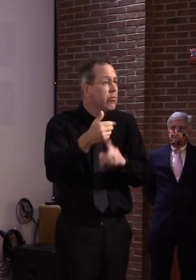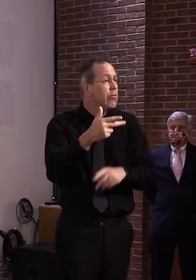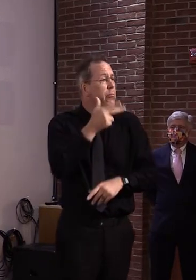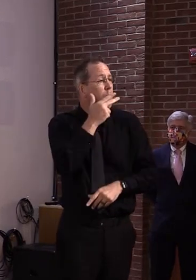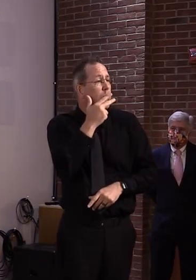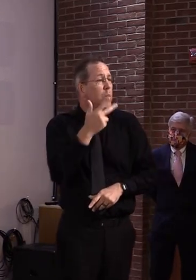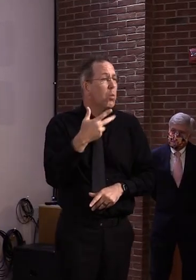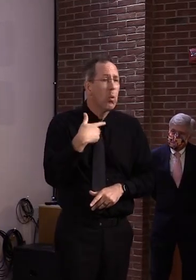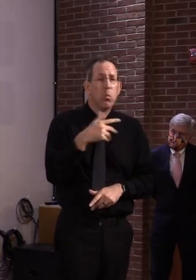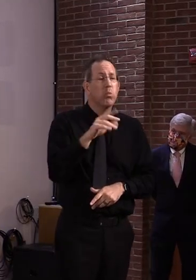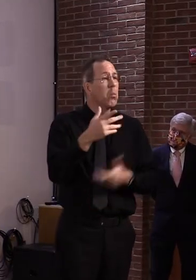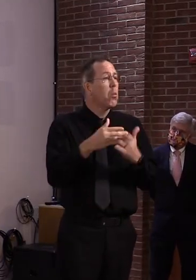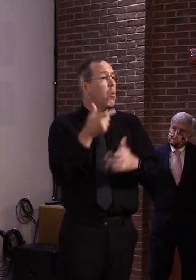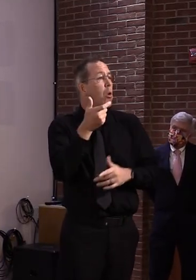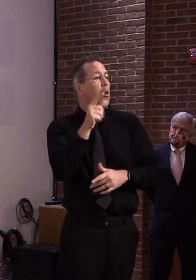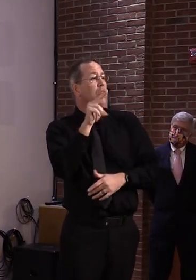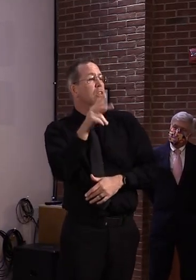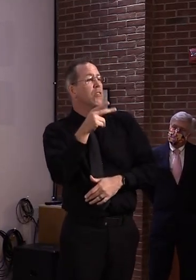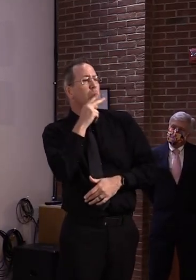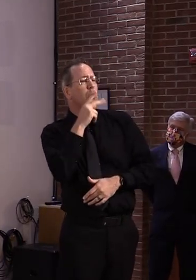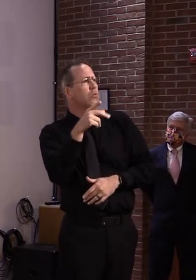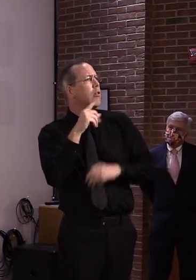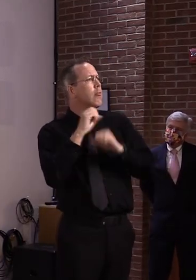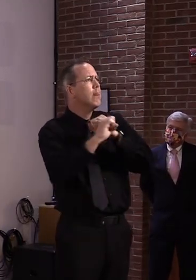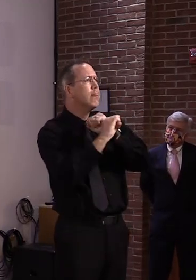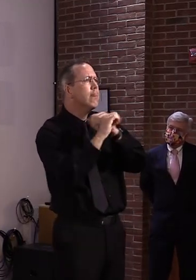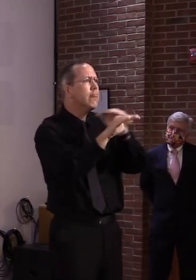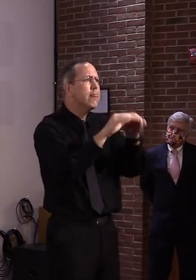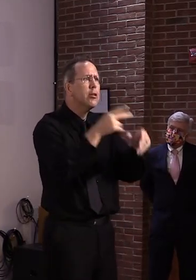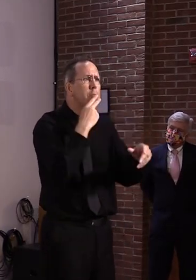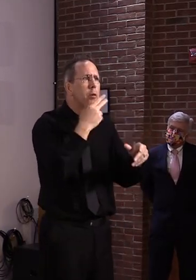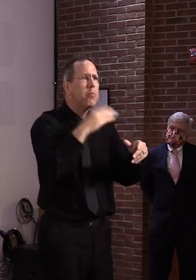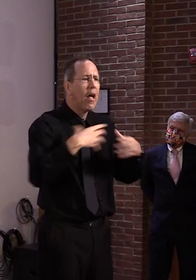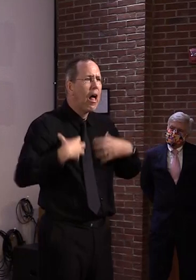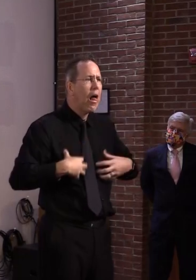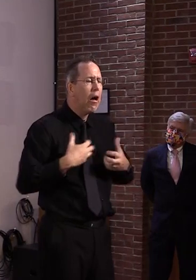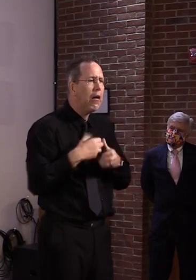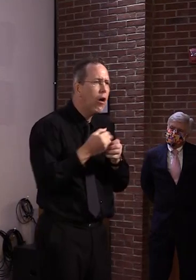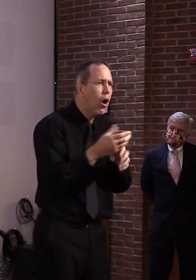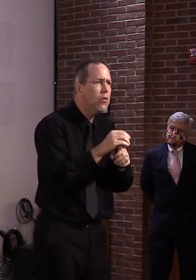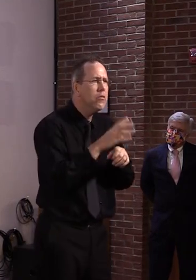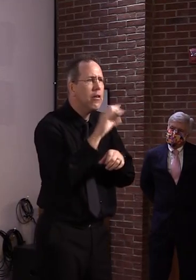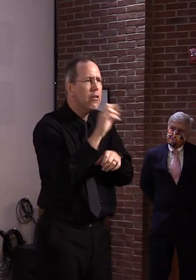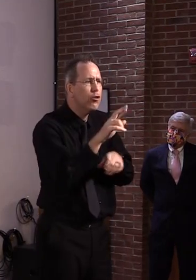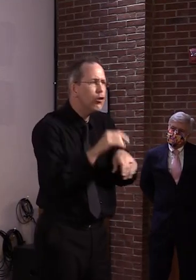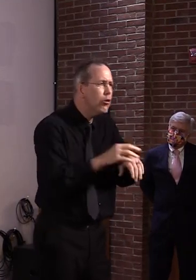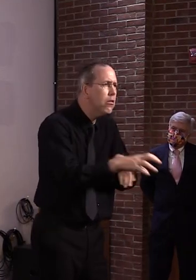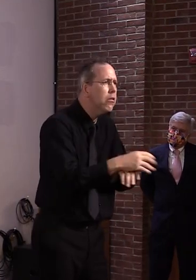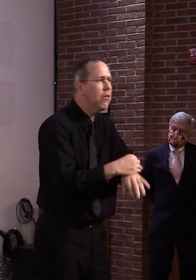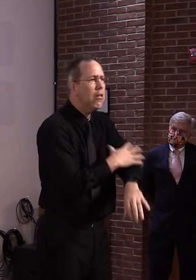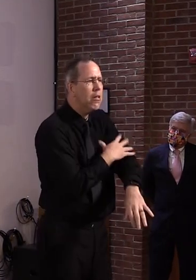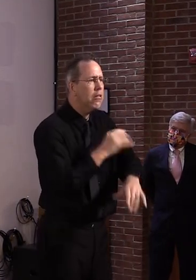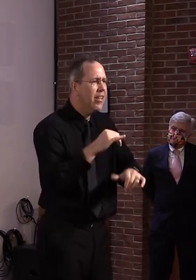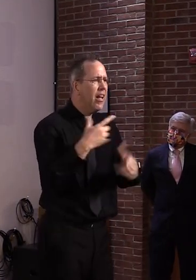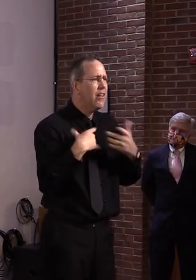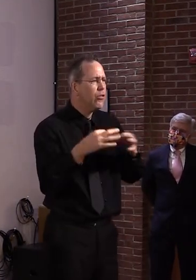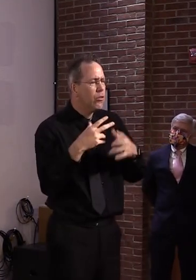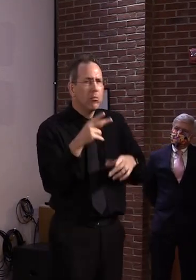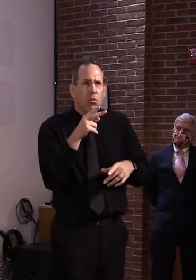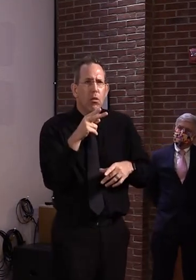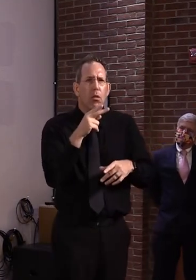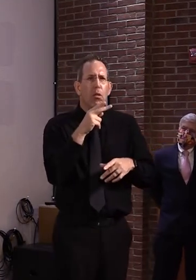definitely do what I need to do to stay healthy. These are behavior changes that really do take a fair amount of time